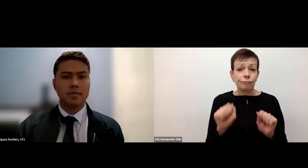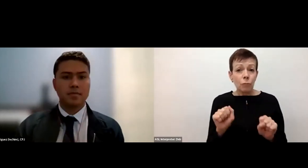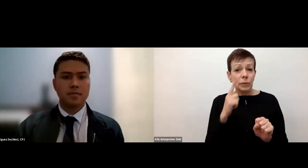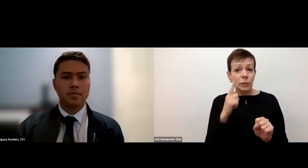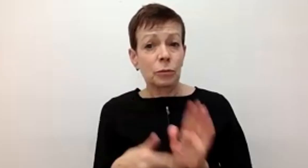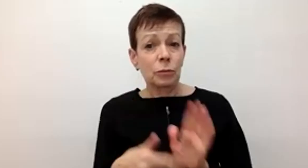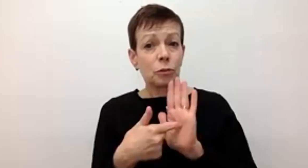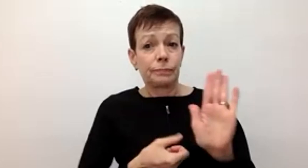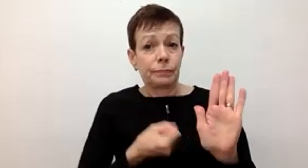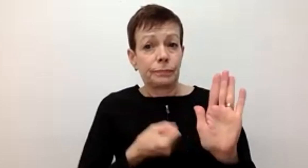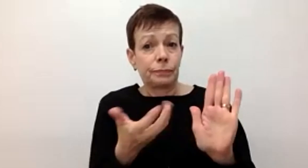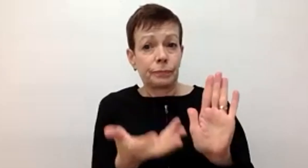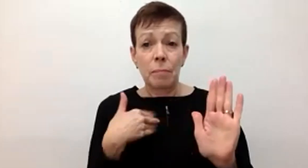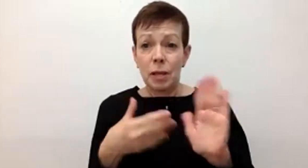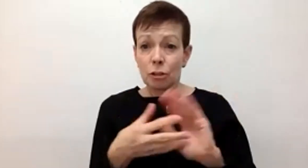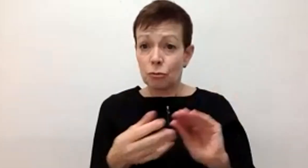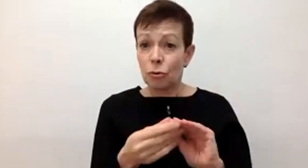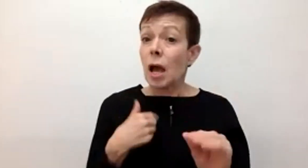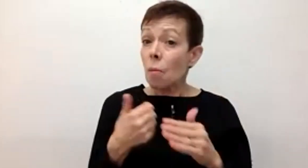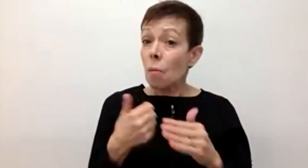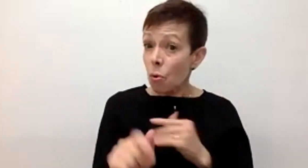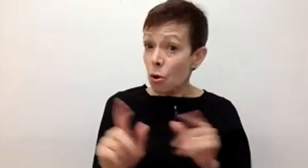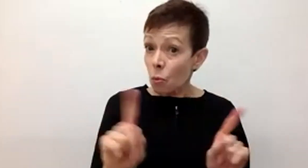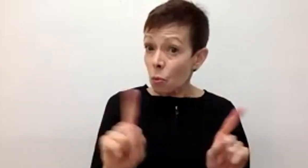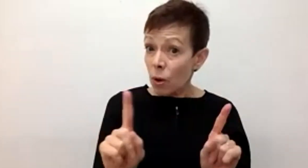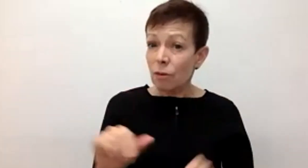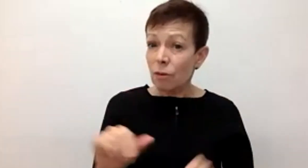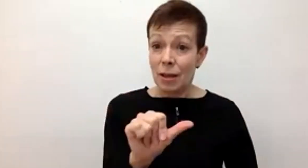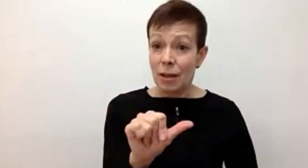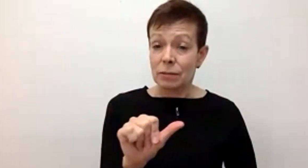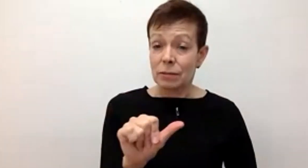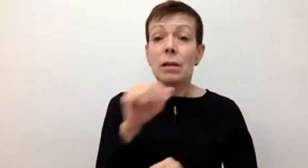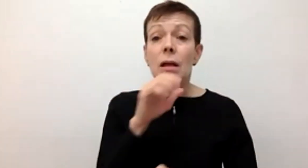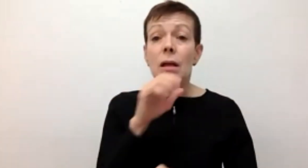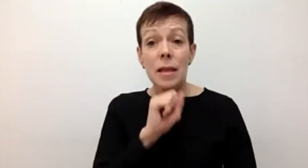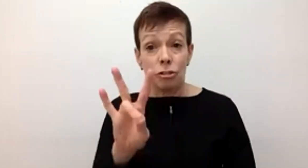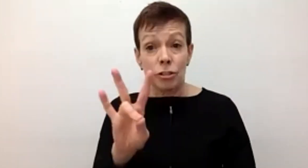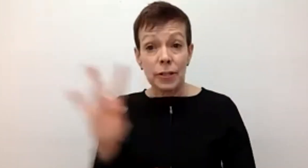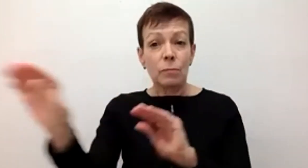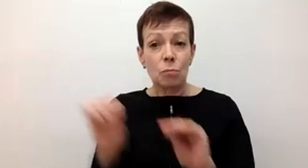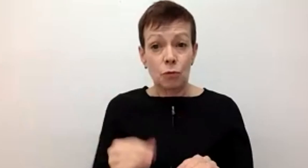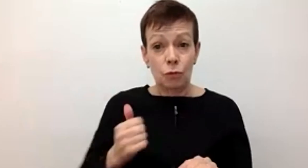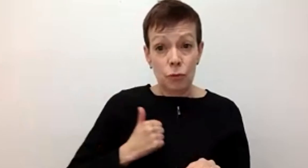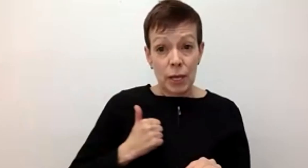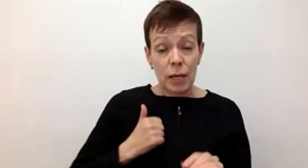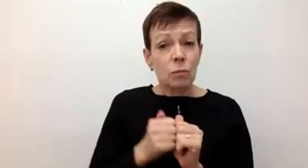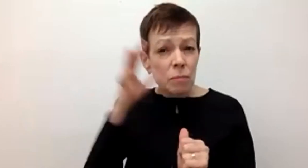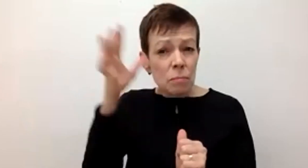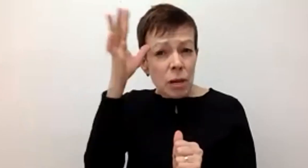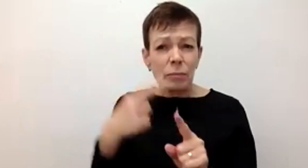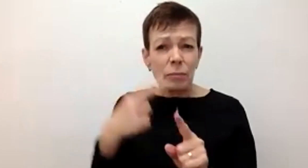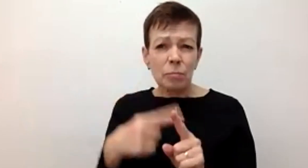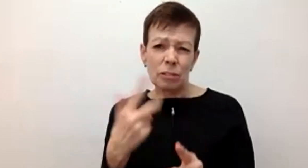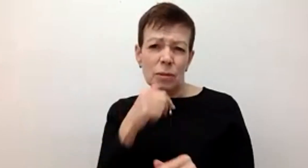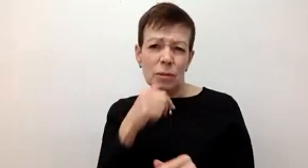I was born in Afghanistan and I came to Canada when I was seven, along with my parents and three siblings. In many